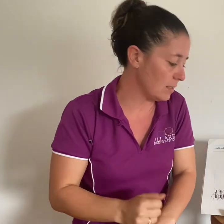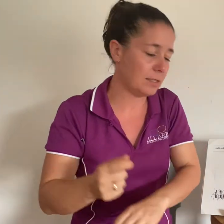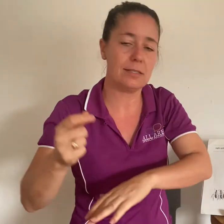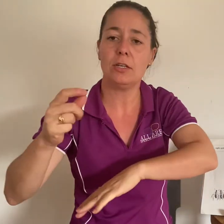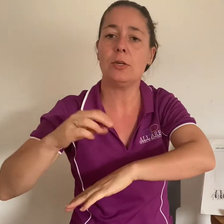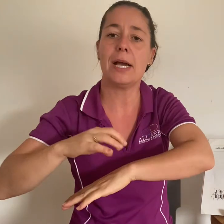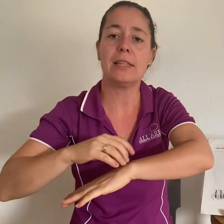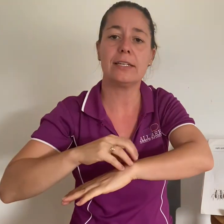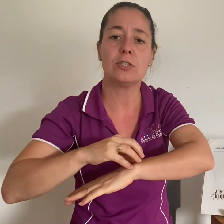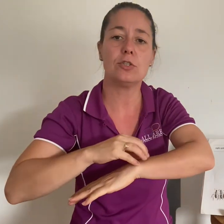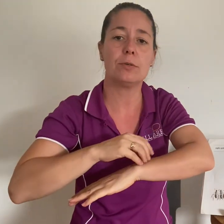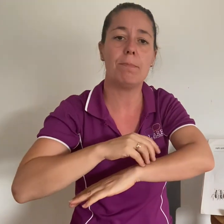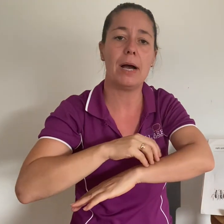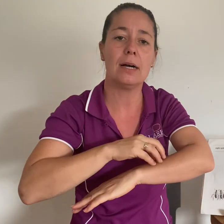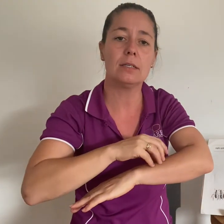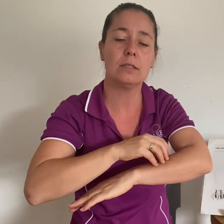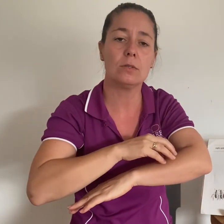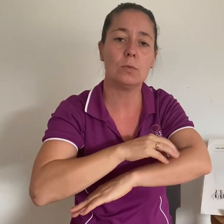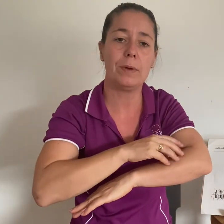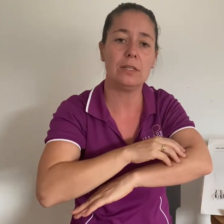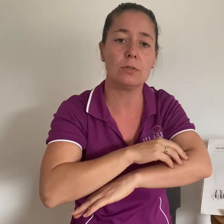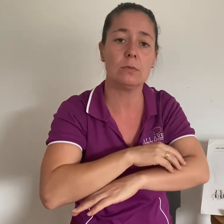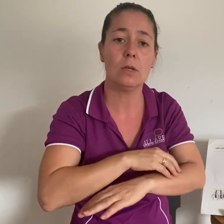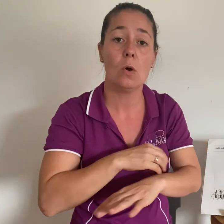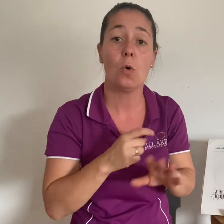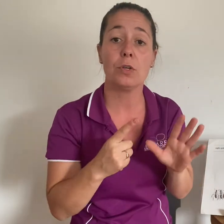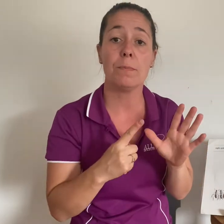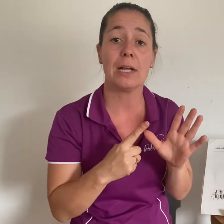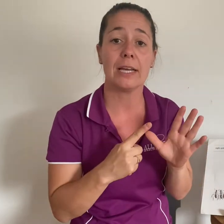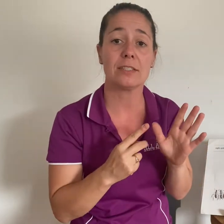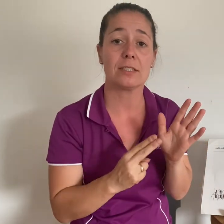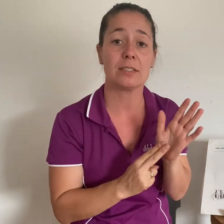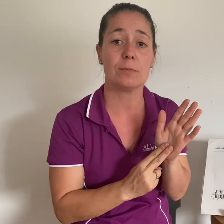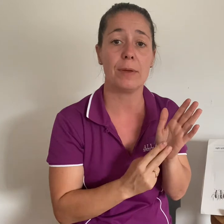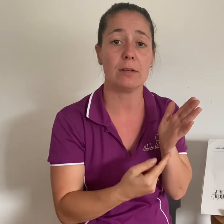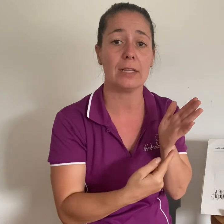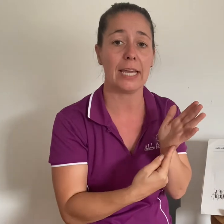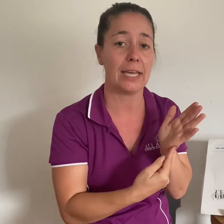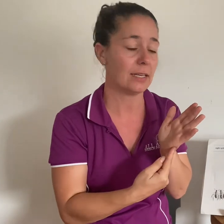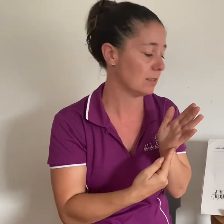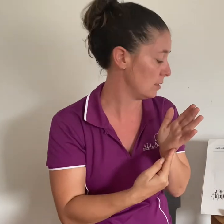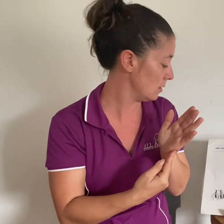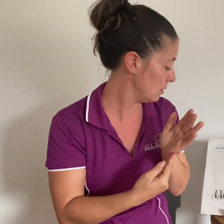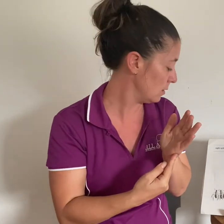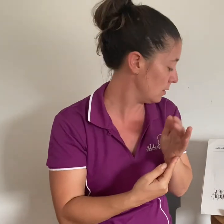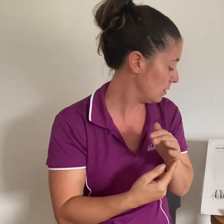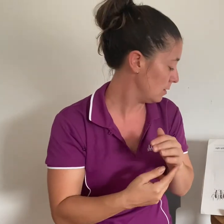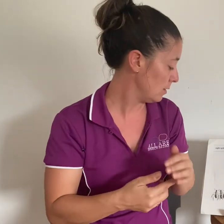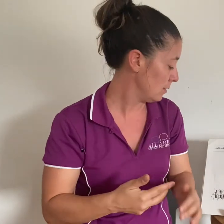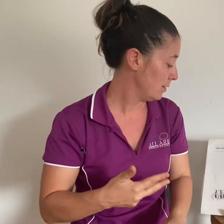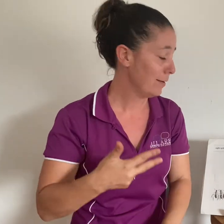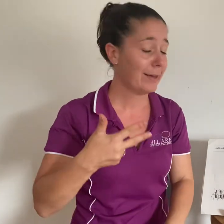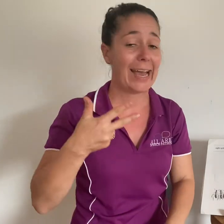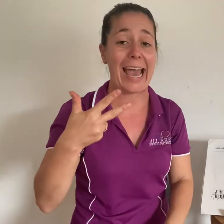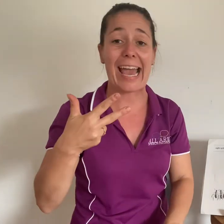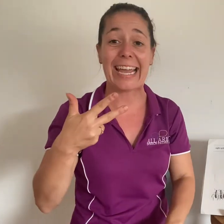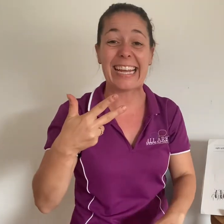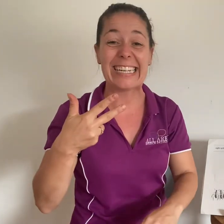you might like to do bug or beetle or you might like to spell ant eight